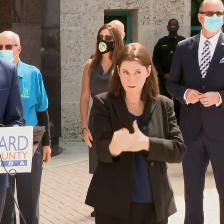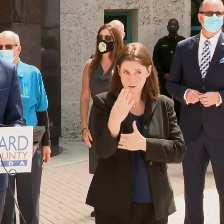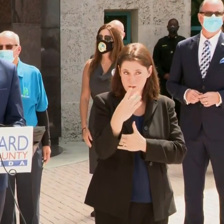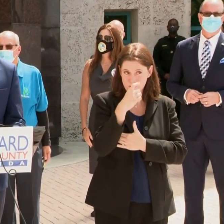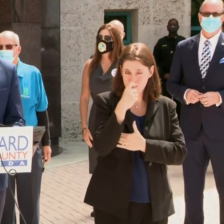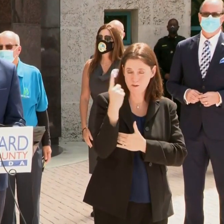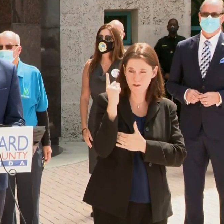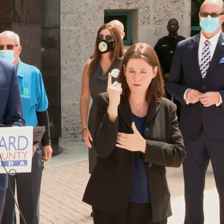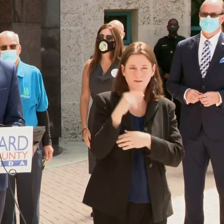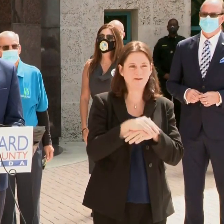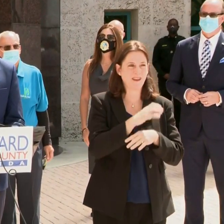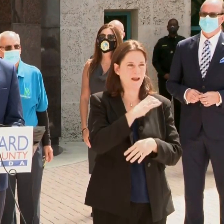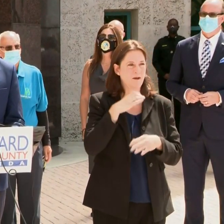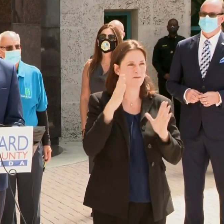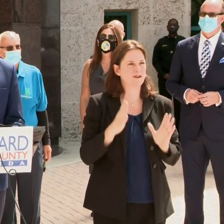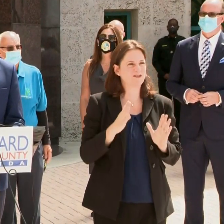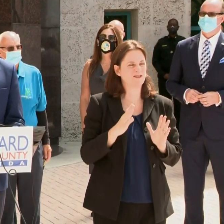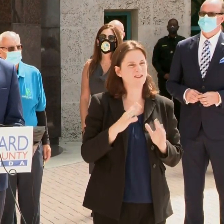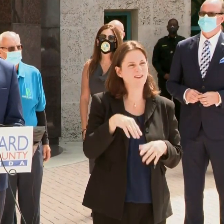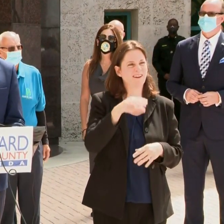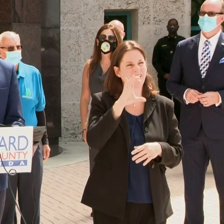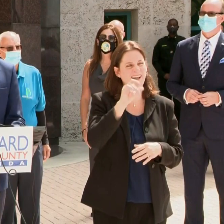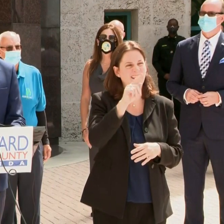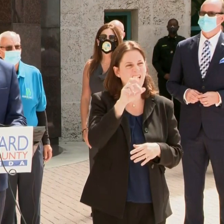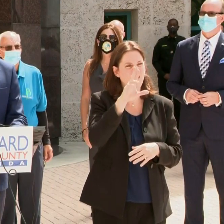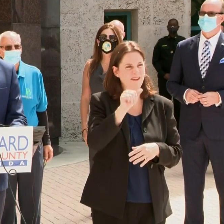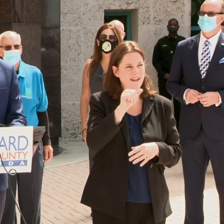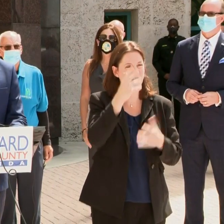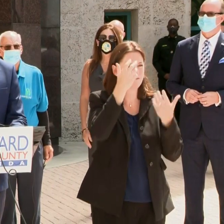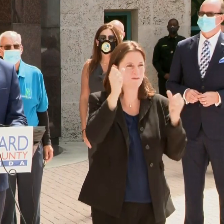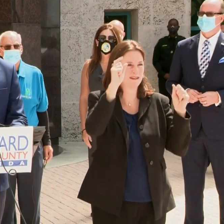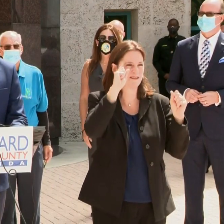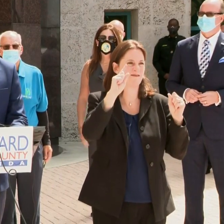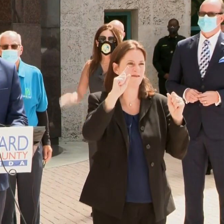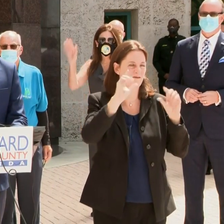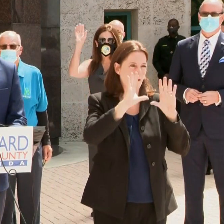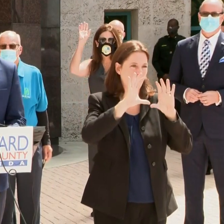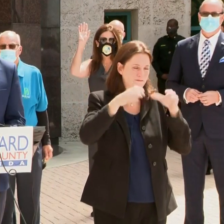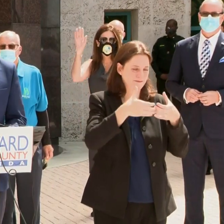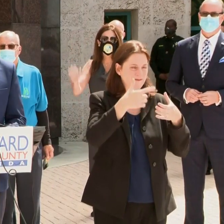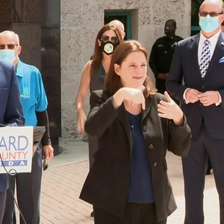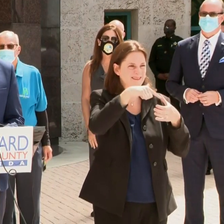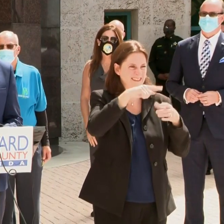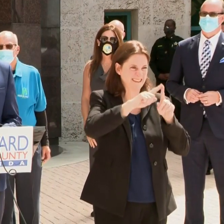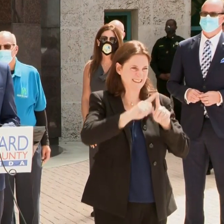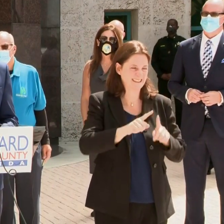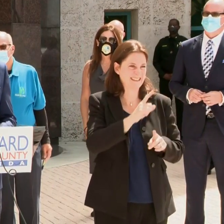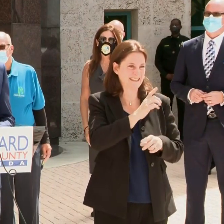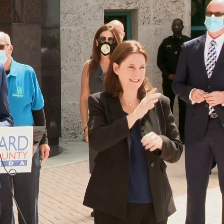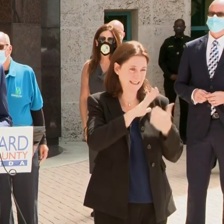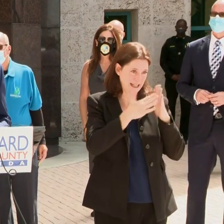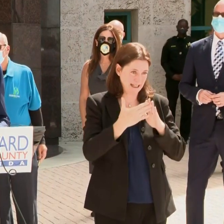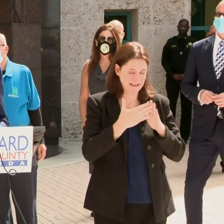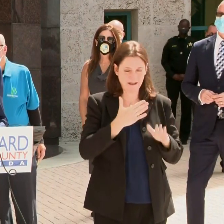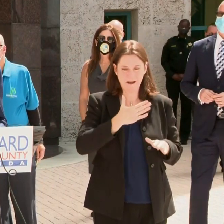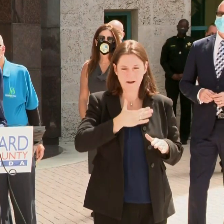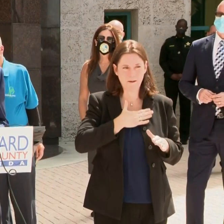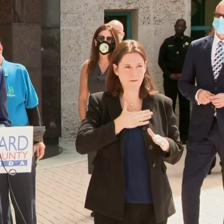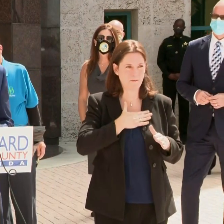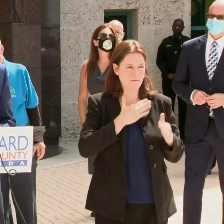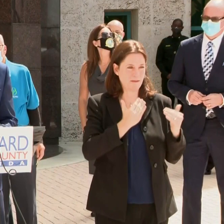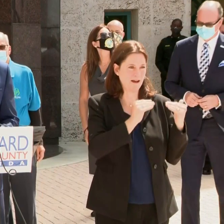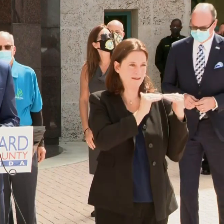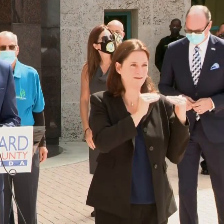Commissioner Tracy Kalari, President of the League of Cities, and my colleague Commissioner